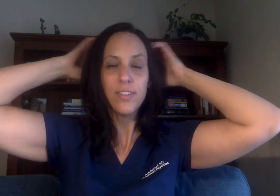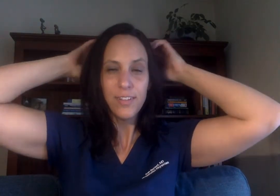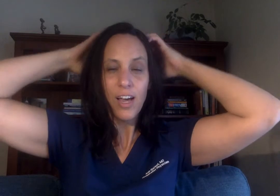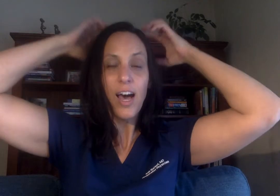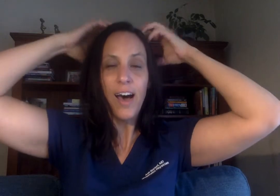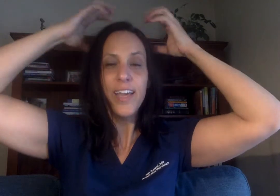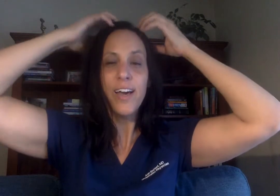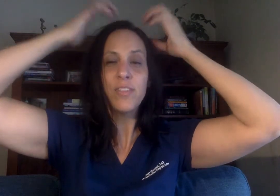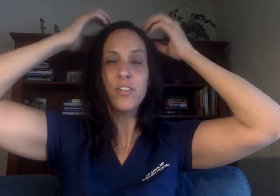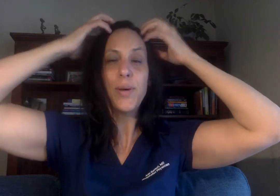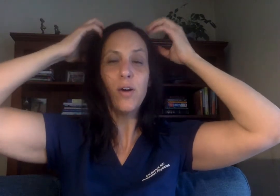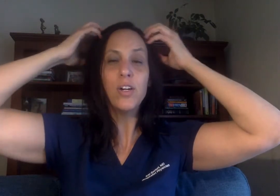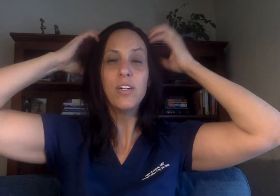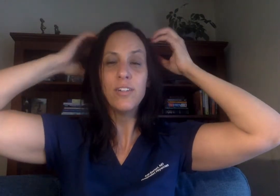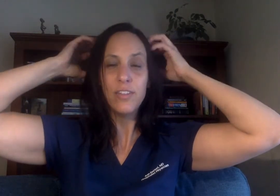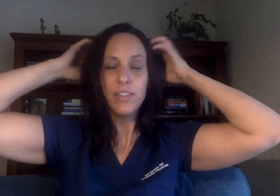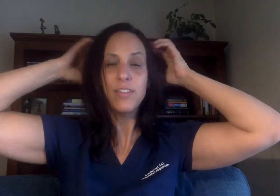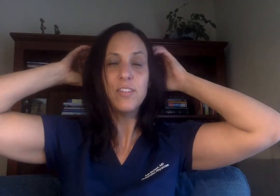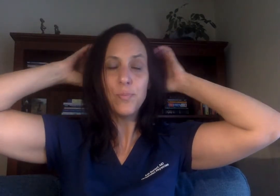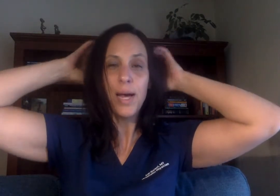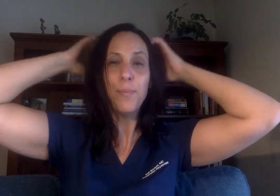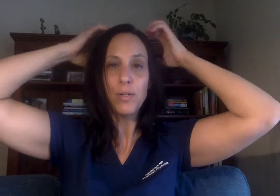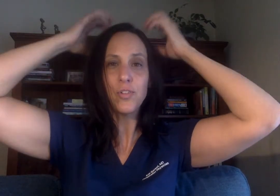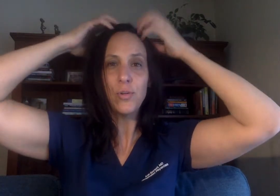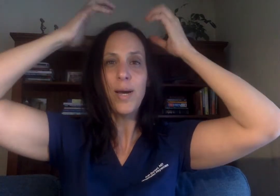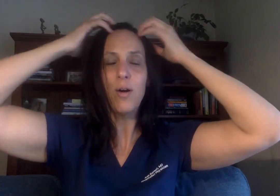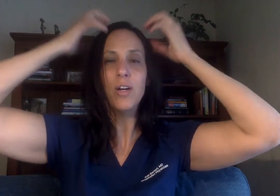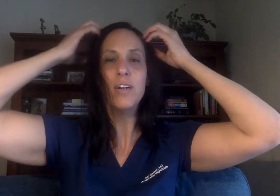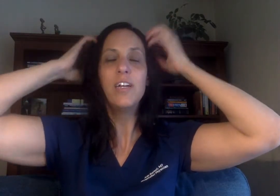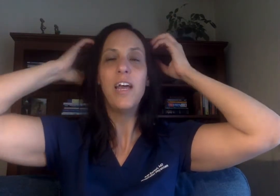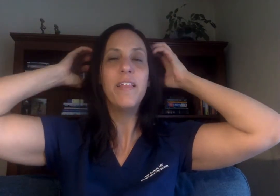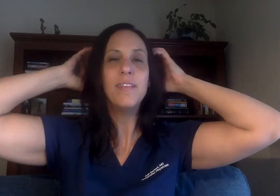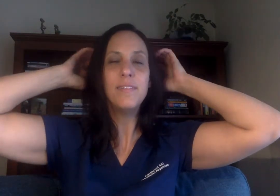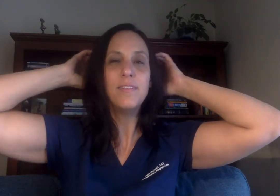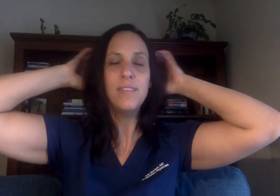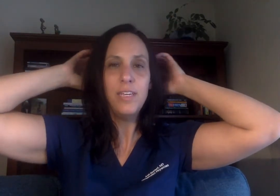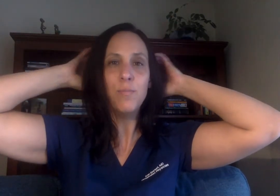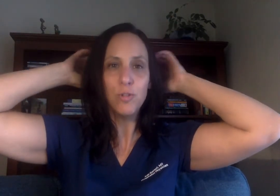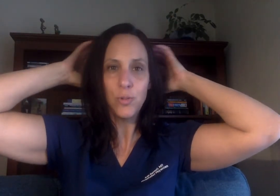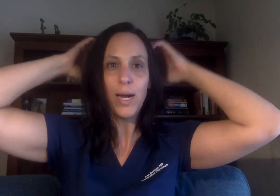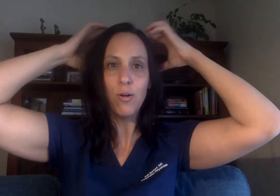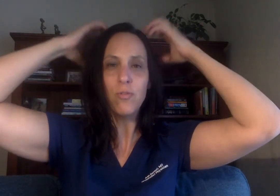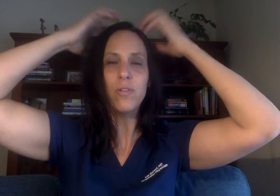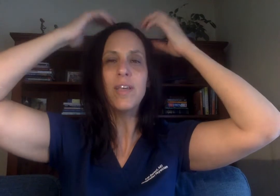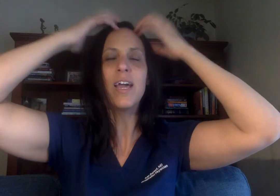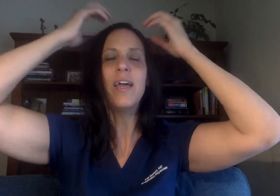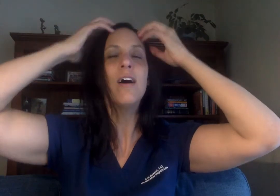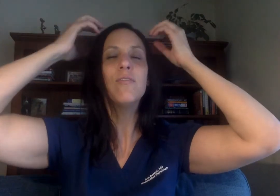I have this power. This is my personal power. And this is the most powerful thing I have.